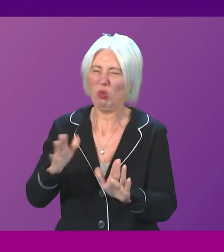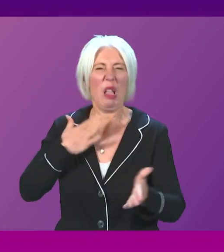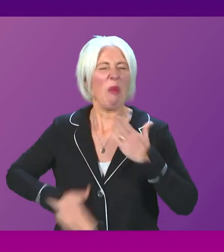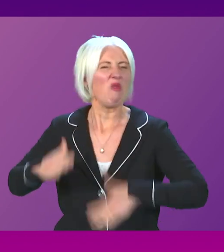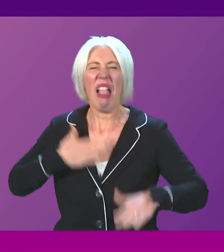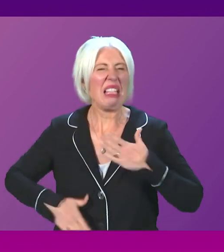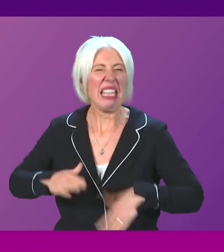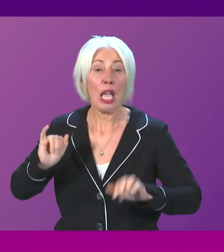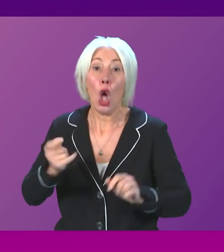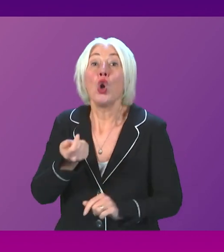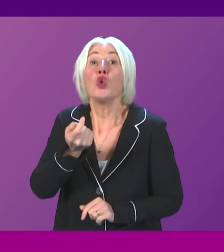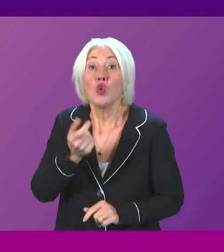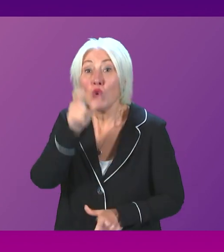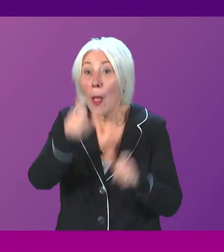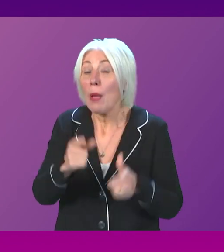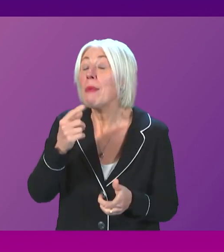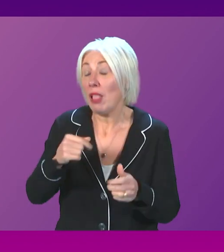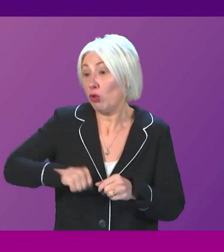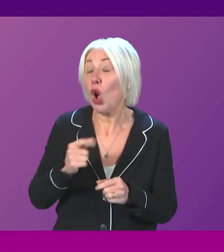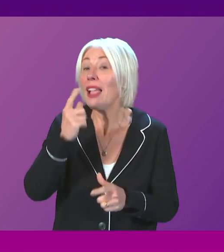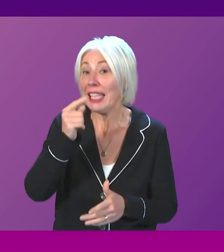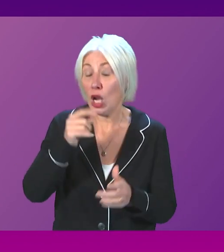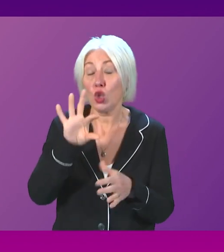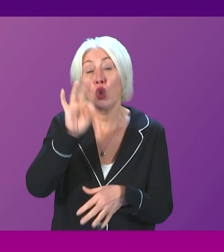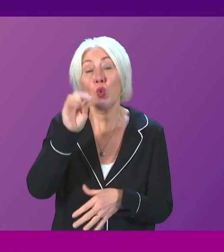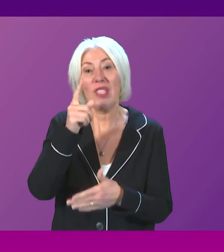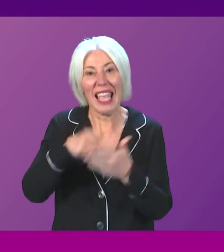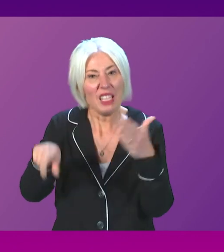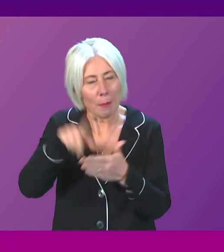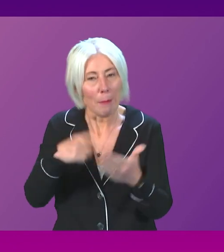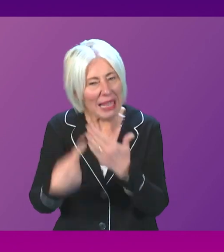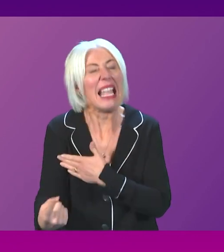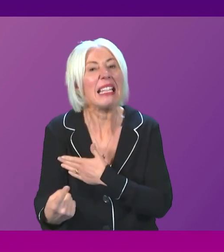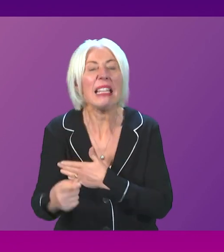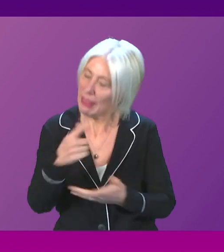sooner the people of Scotland have the choice of independence, the better for all of us.